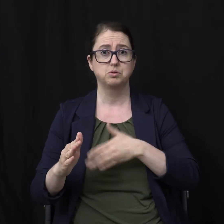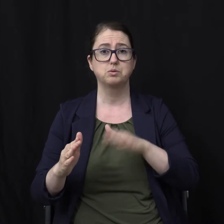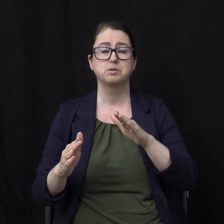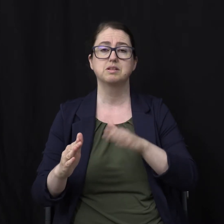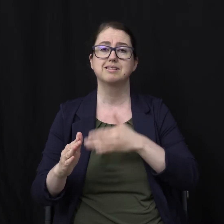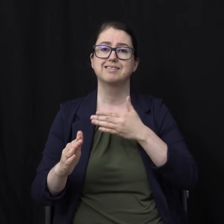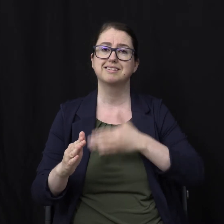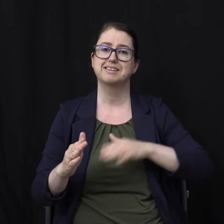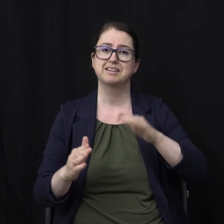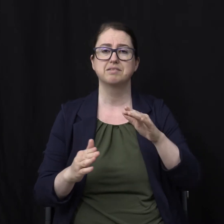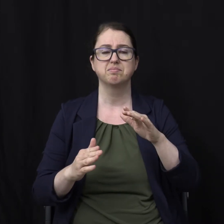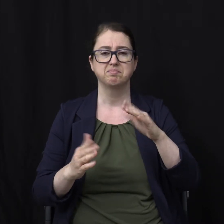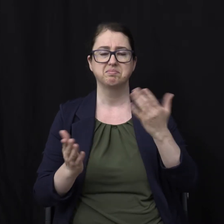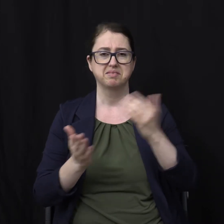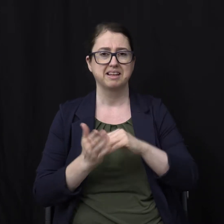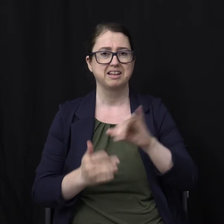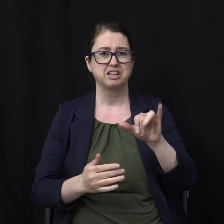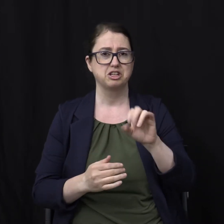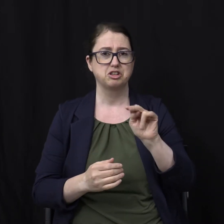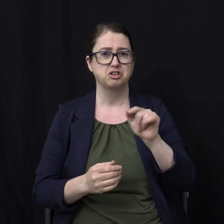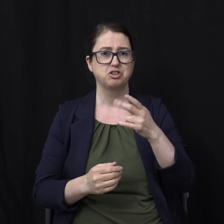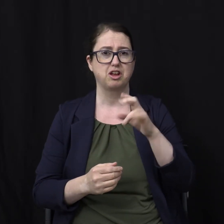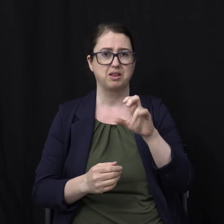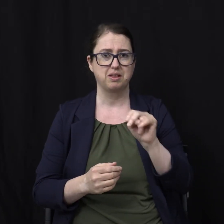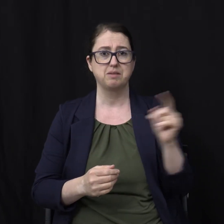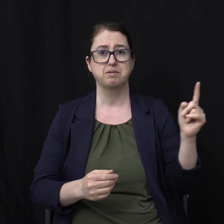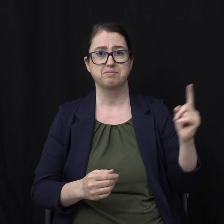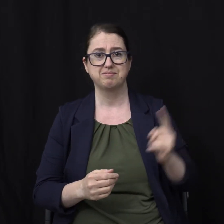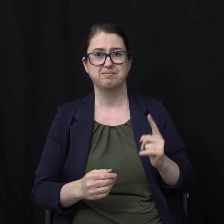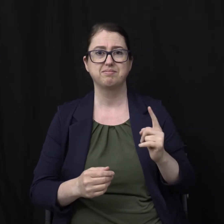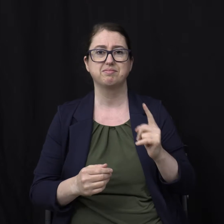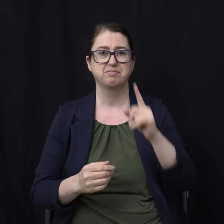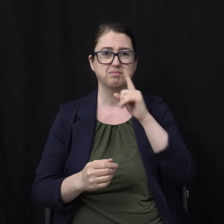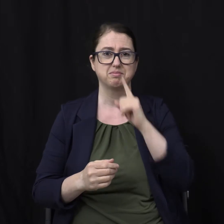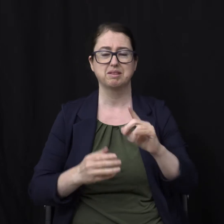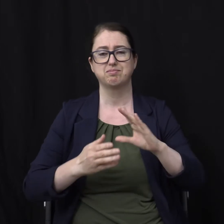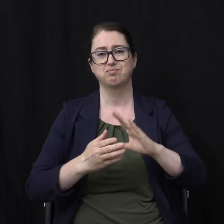and Michelle for bringing us such beautiful music for the seminar, so we'll invite them to come forward.